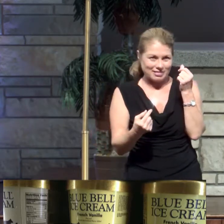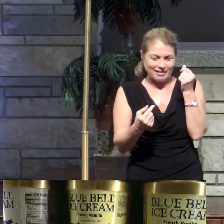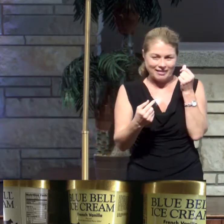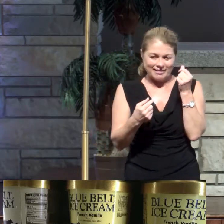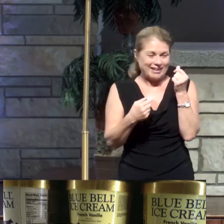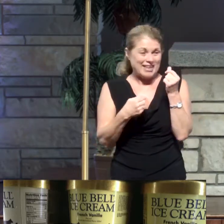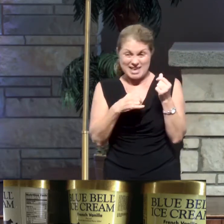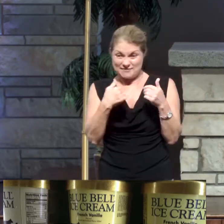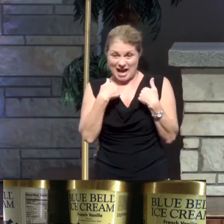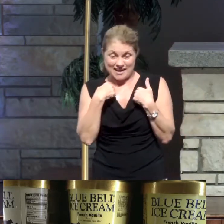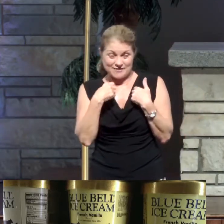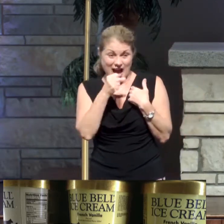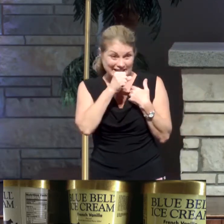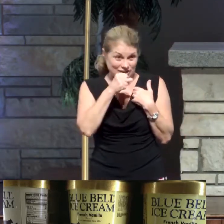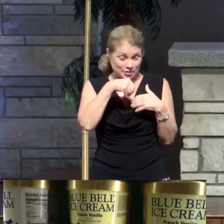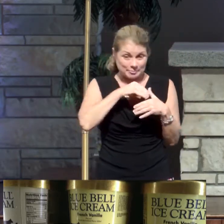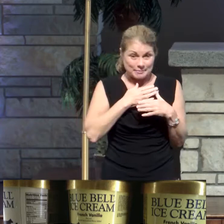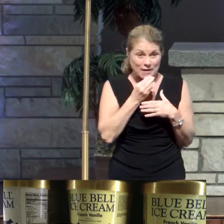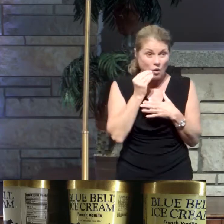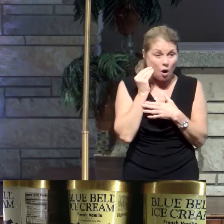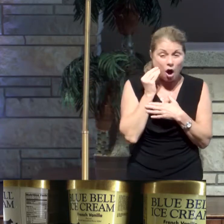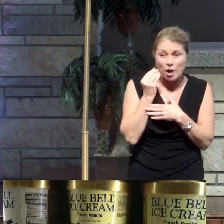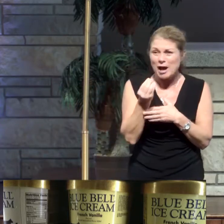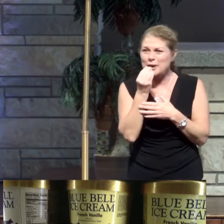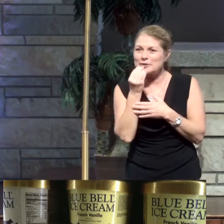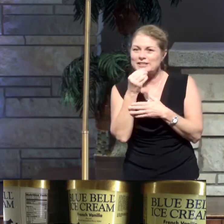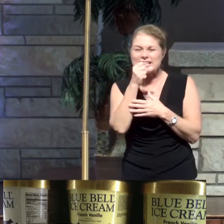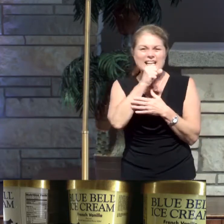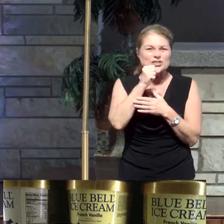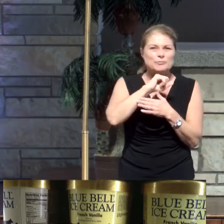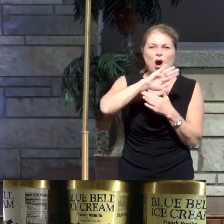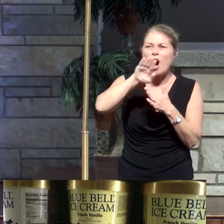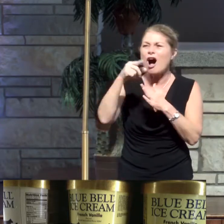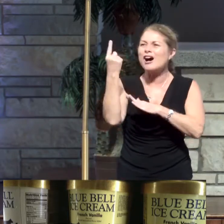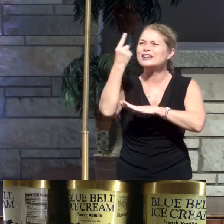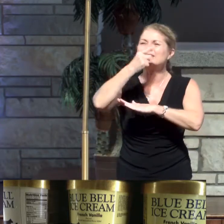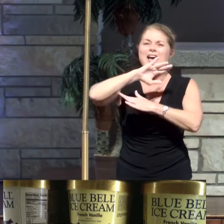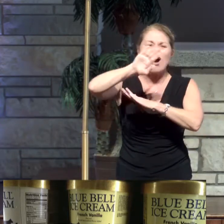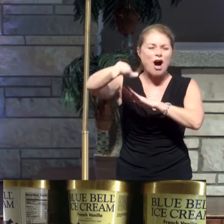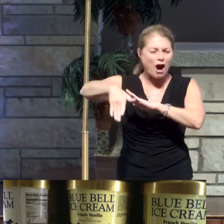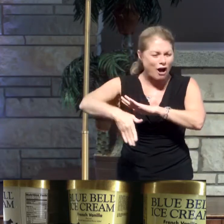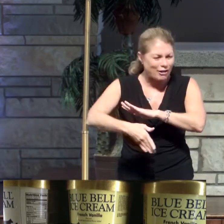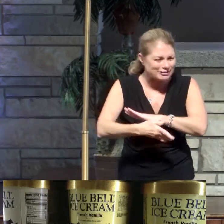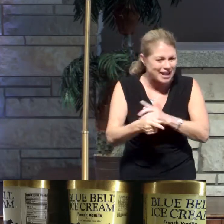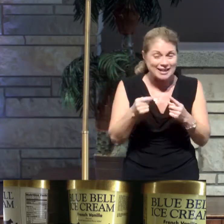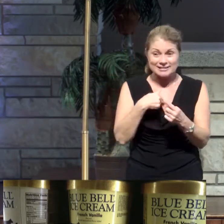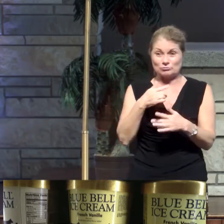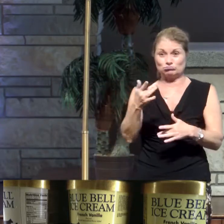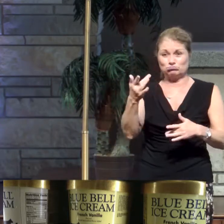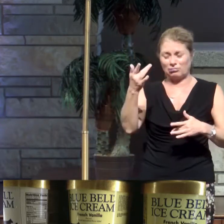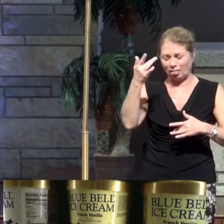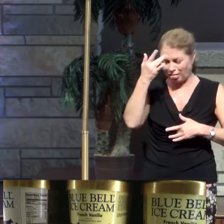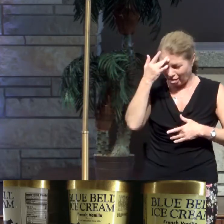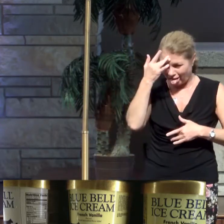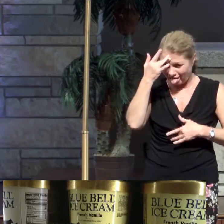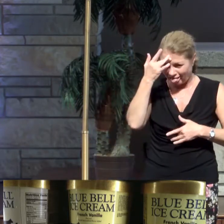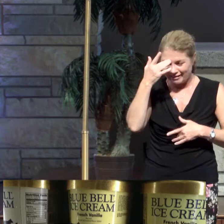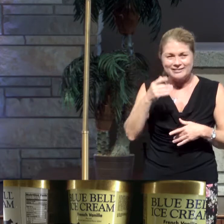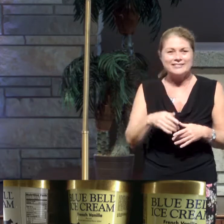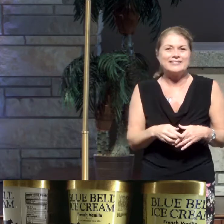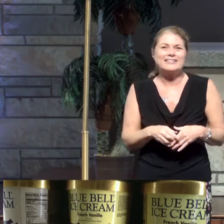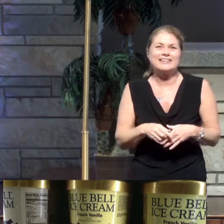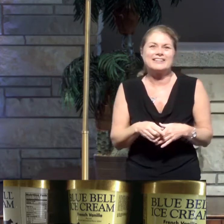like, if I have ice cream in the house, I will eat ice cream all day and all night long until it makes me sick. I mean, I will physically